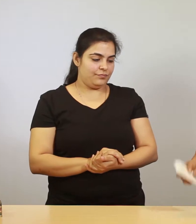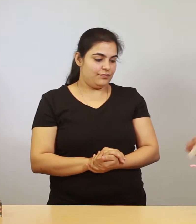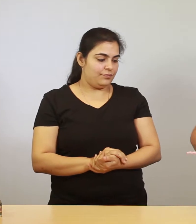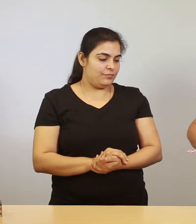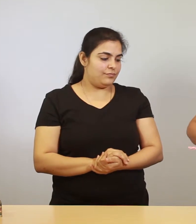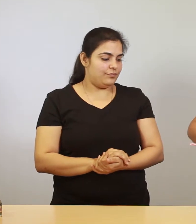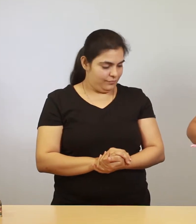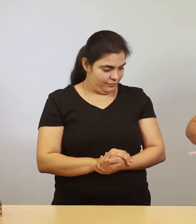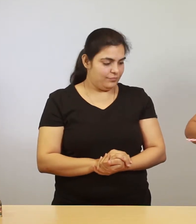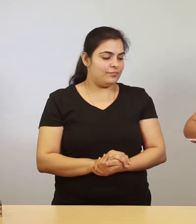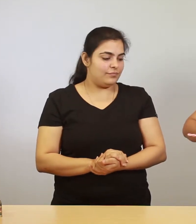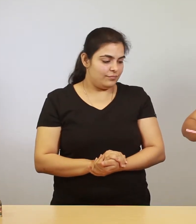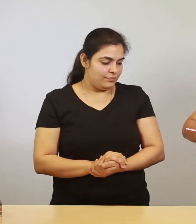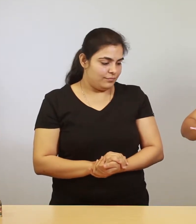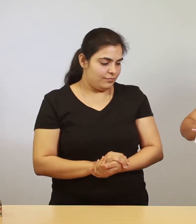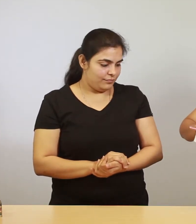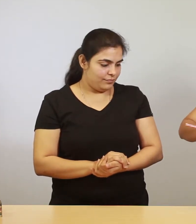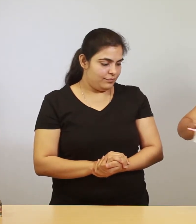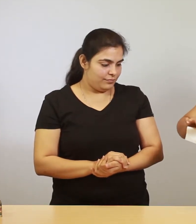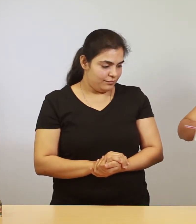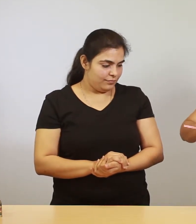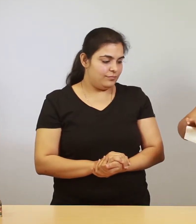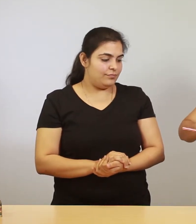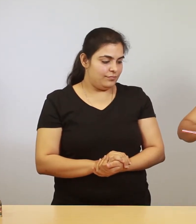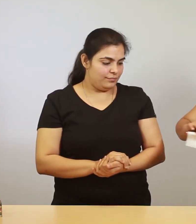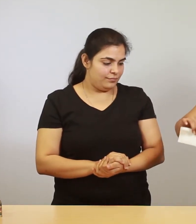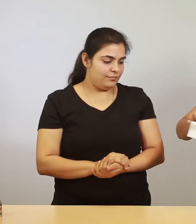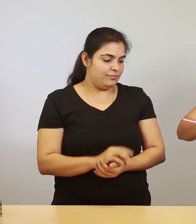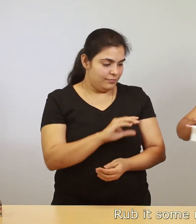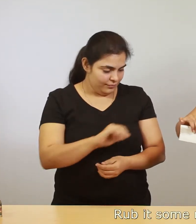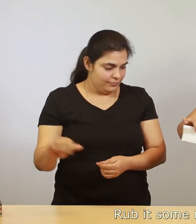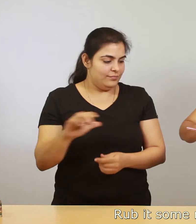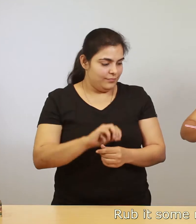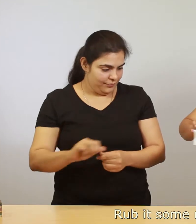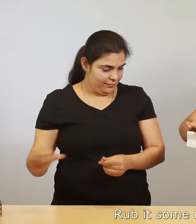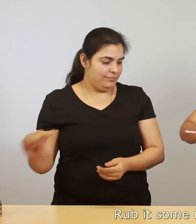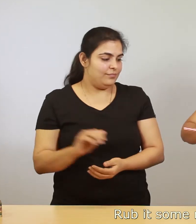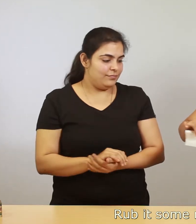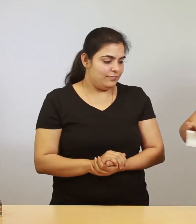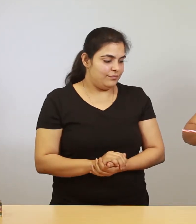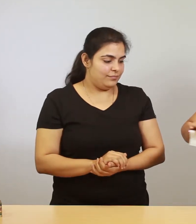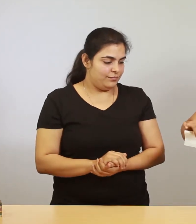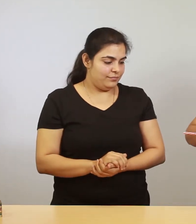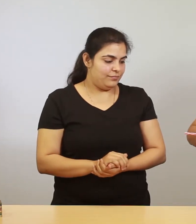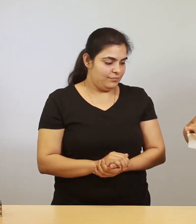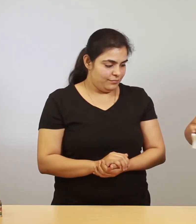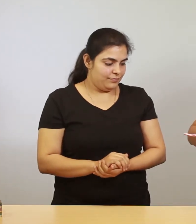this way hmm rub it some more a little more okay